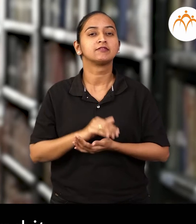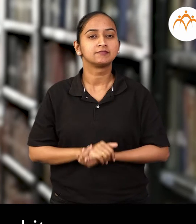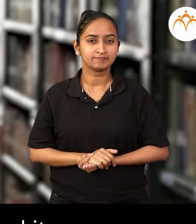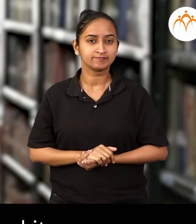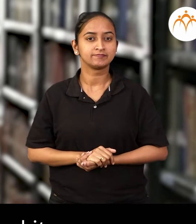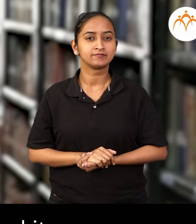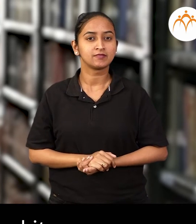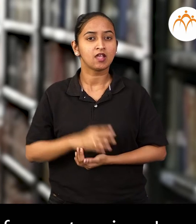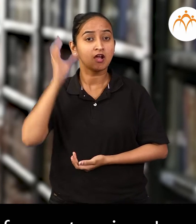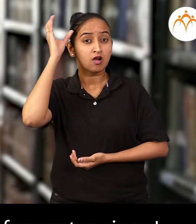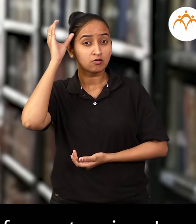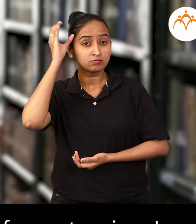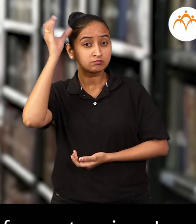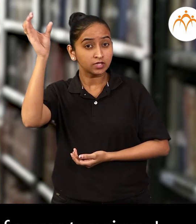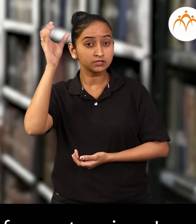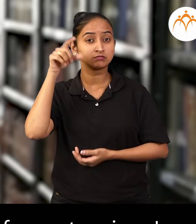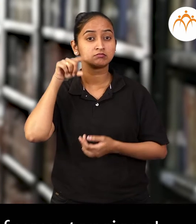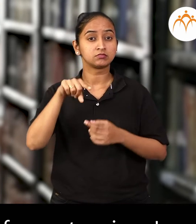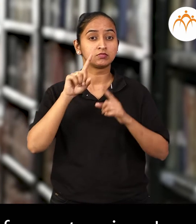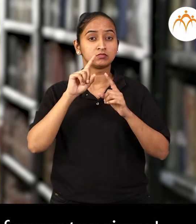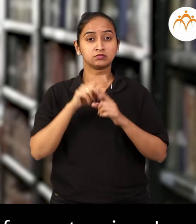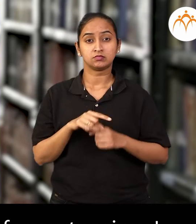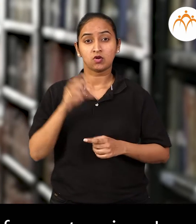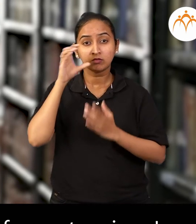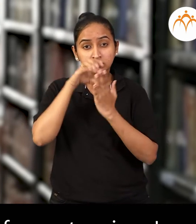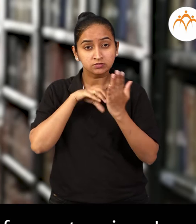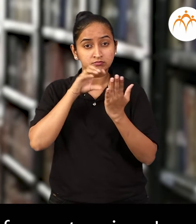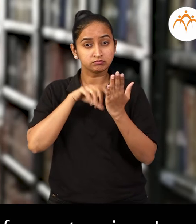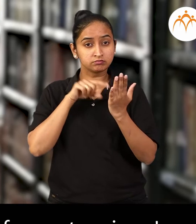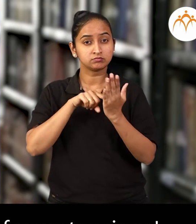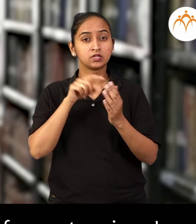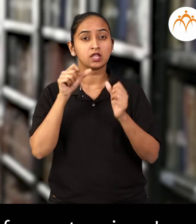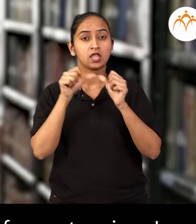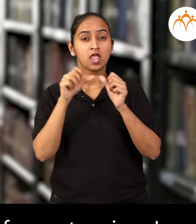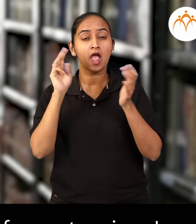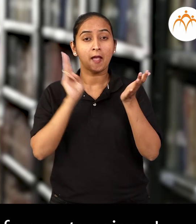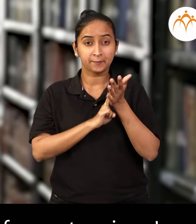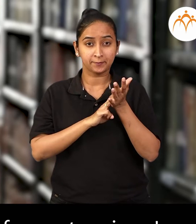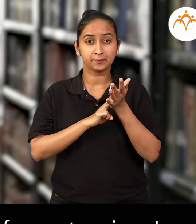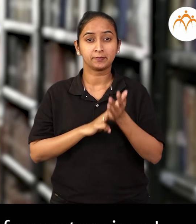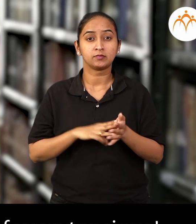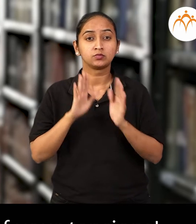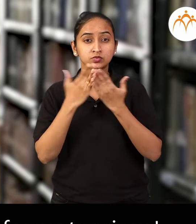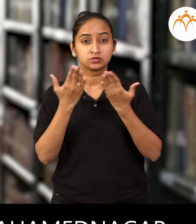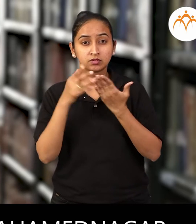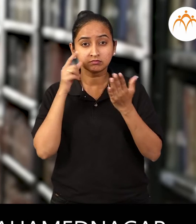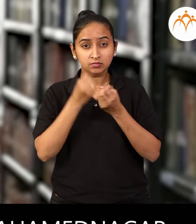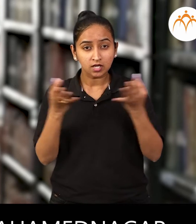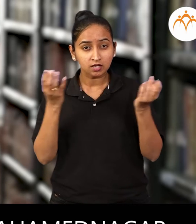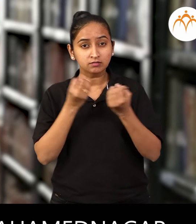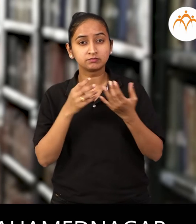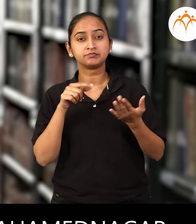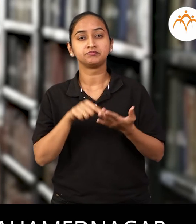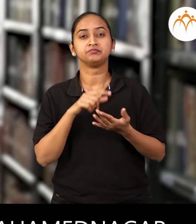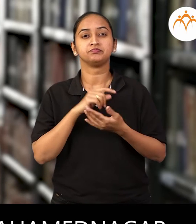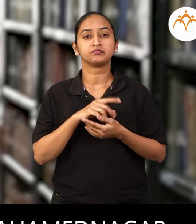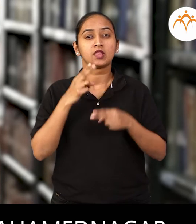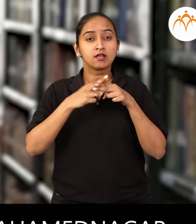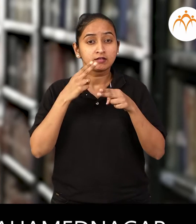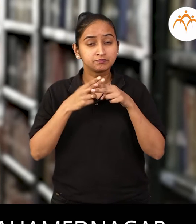Read and get rid of your tensions. Kalpana Library, Ahmad